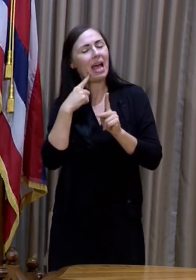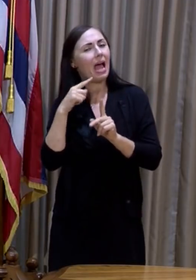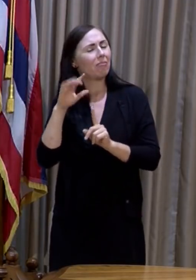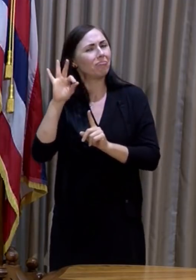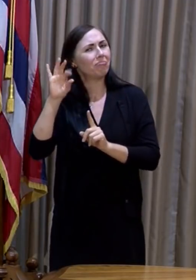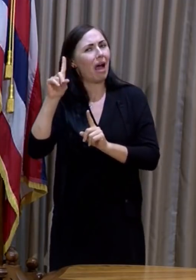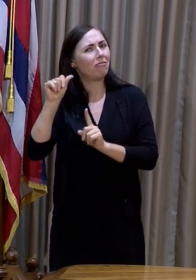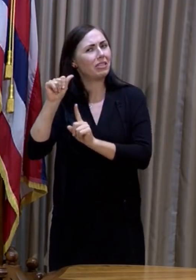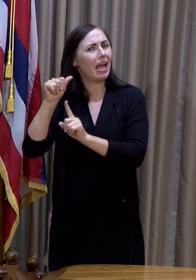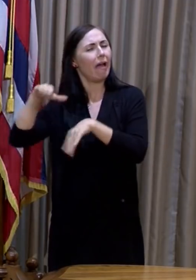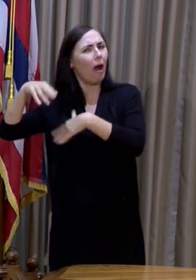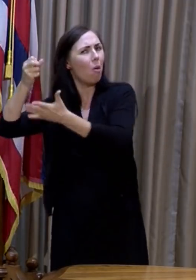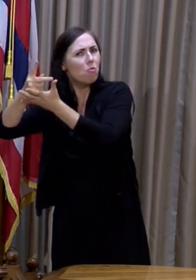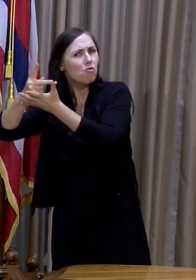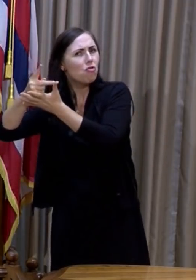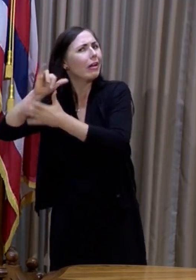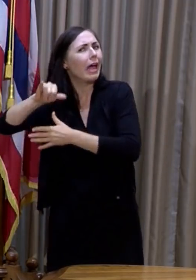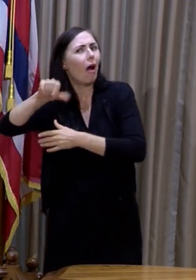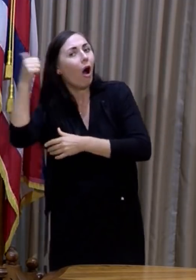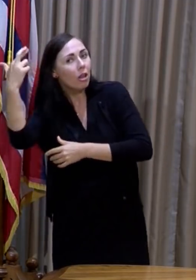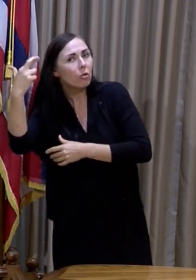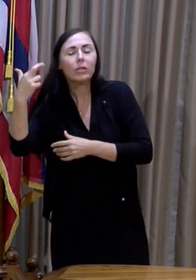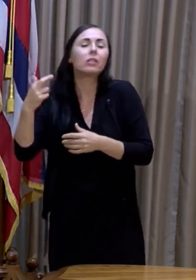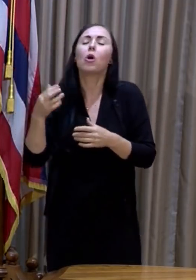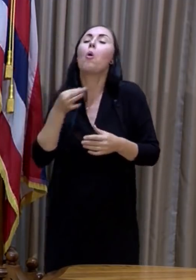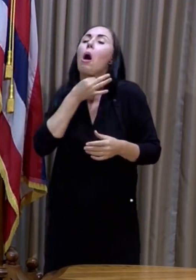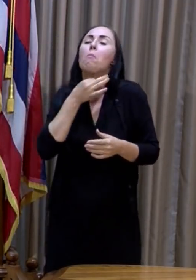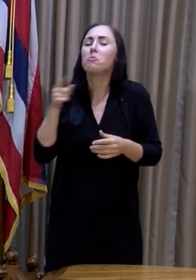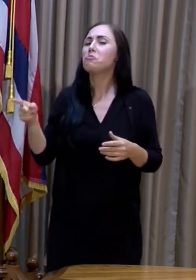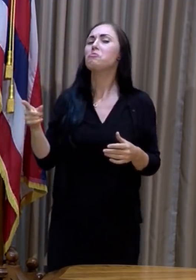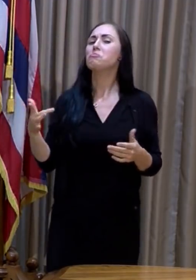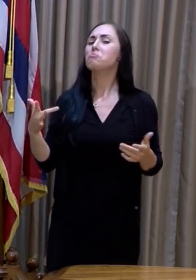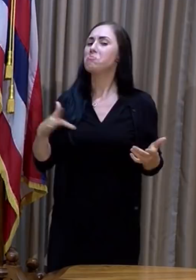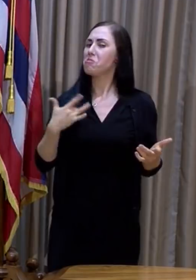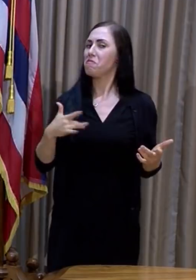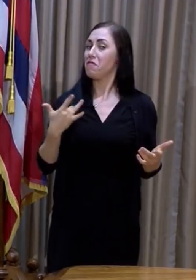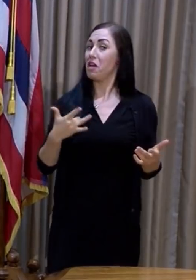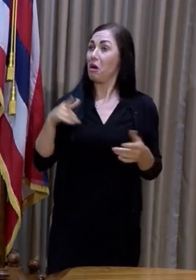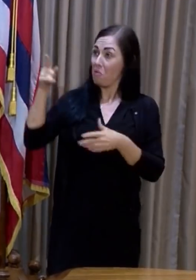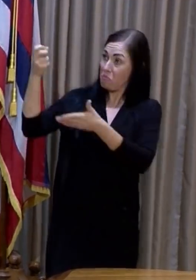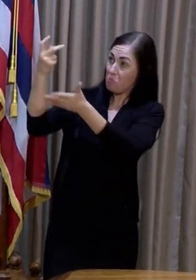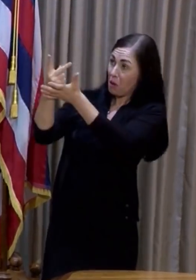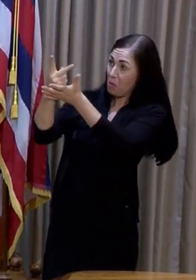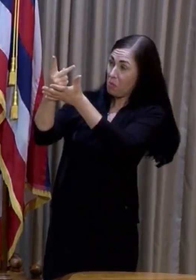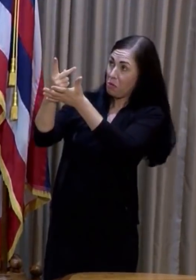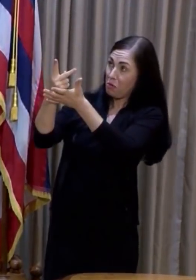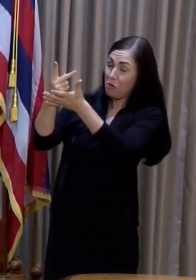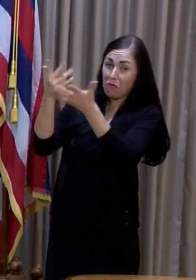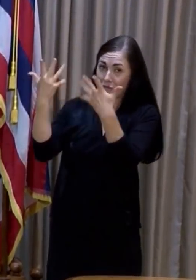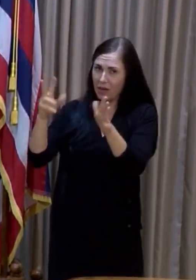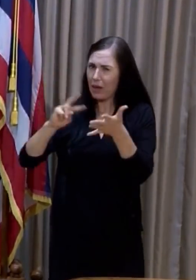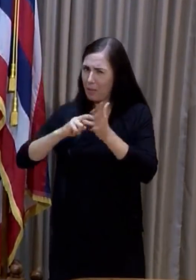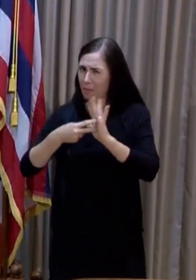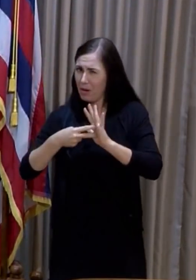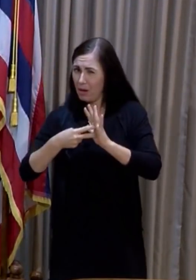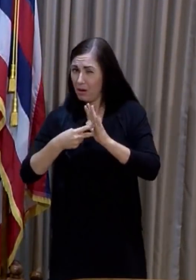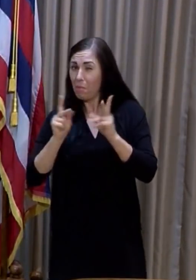optimistic or, on the other hand, how pessimistic are you that that was just a red herring for people